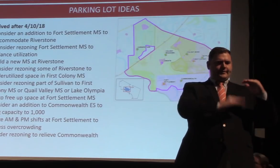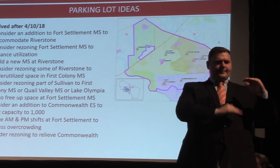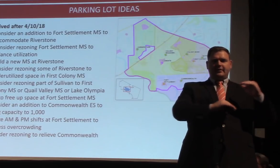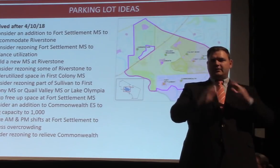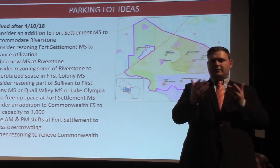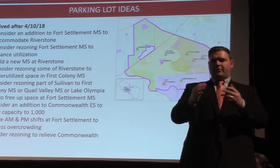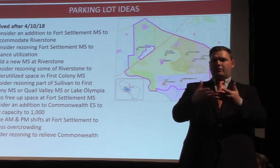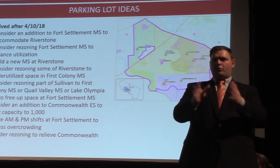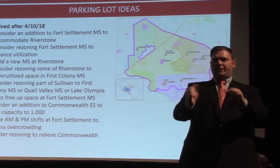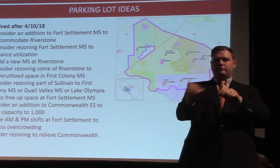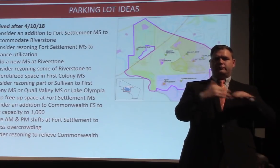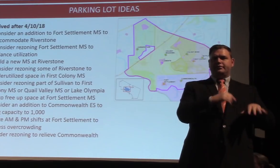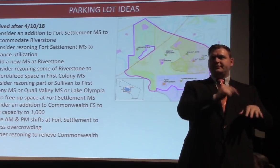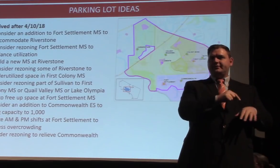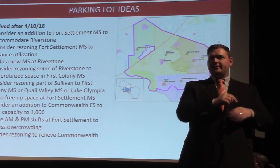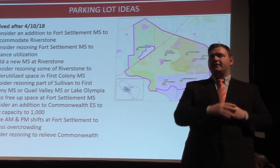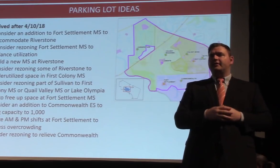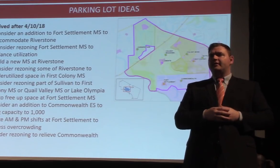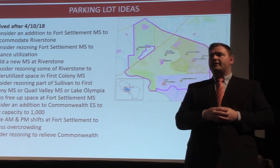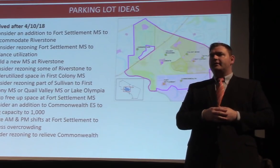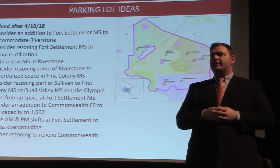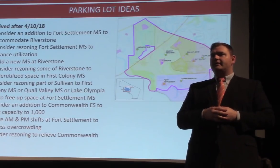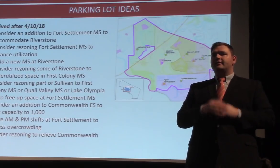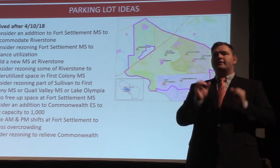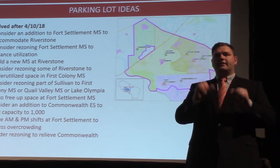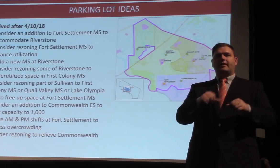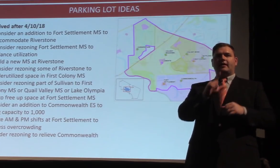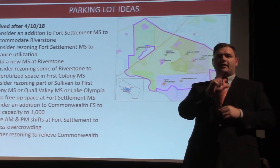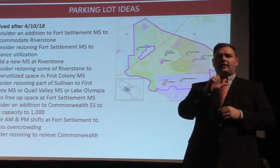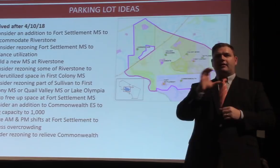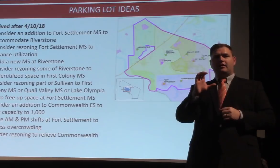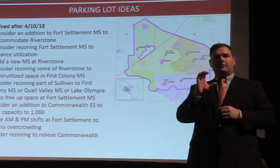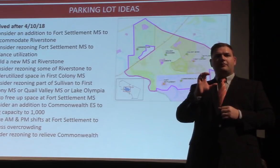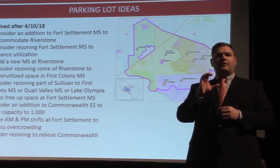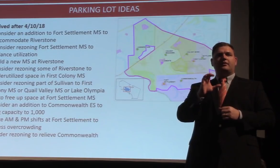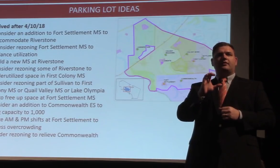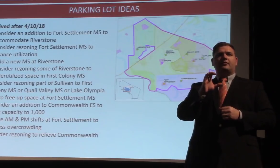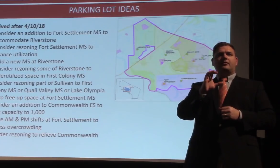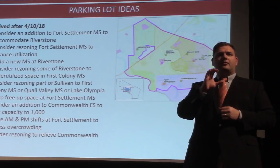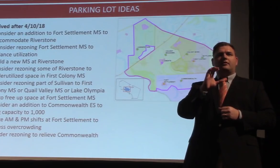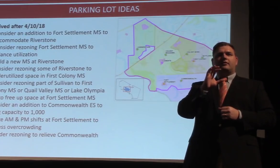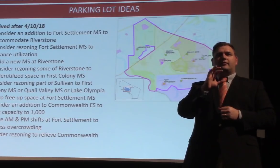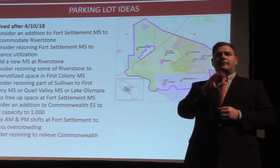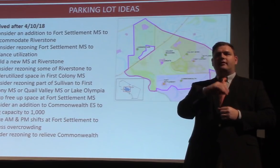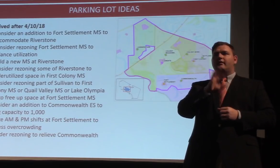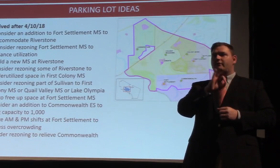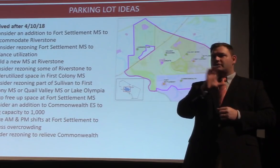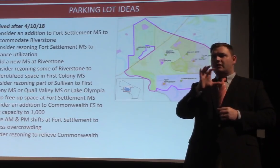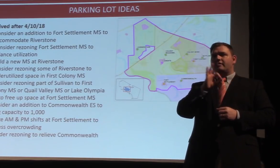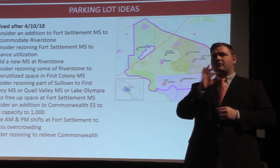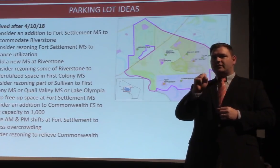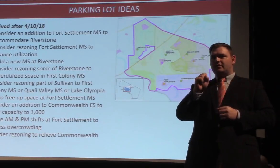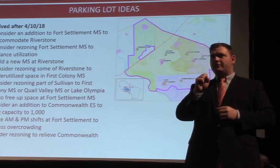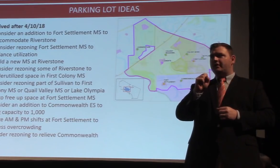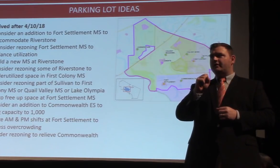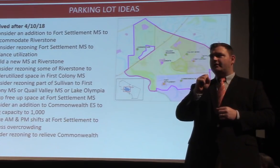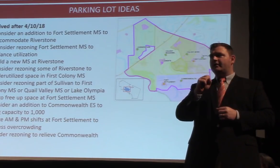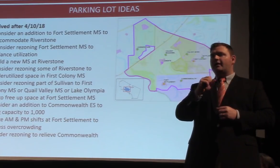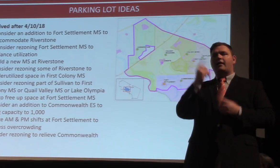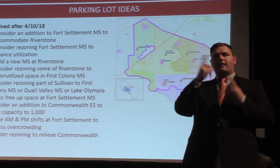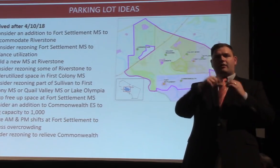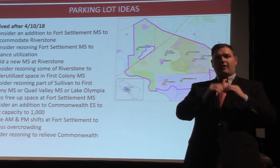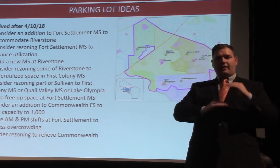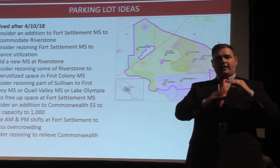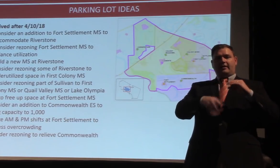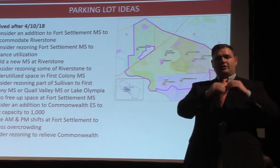part of Sullivan to First Colony or Quail Valley or Lake Olympia to free up space to Fort Settlement. Consider an addition on Commonwealth to bring the capacity up to 1